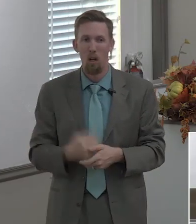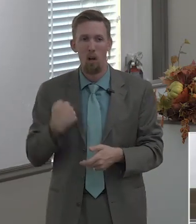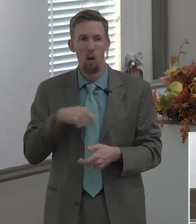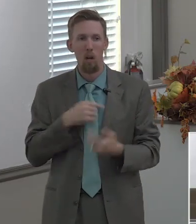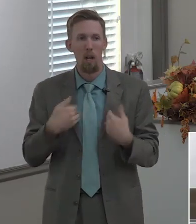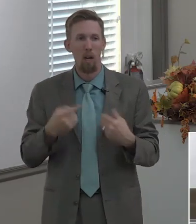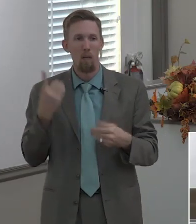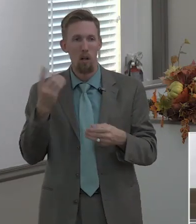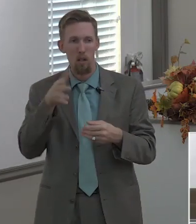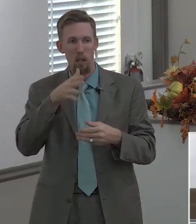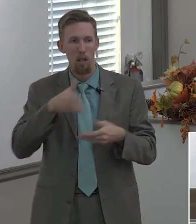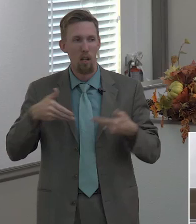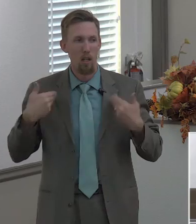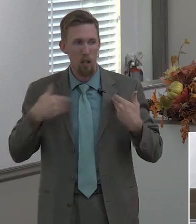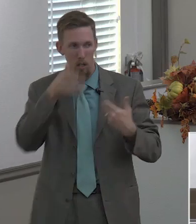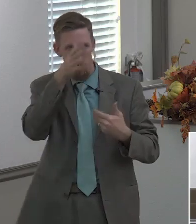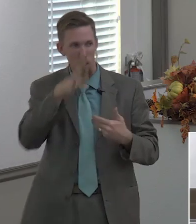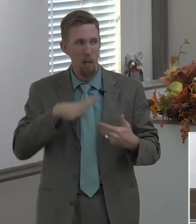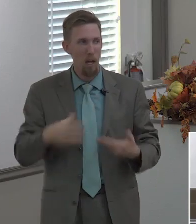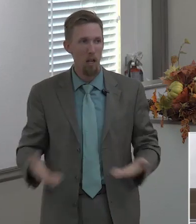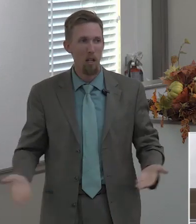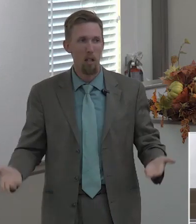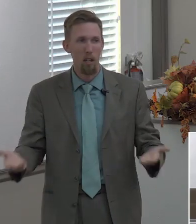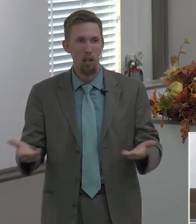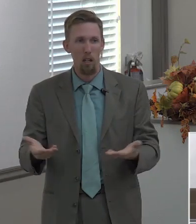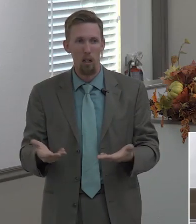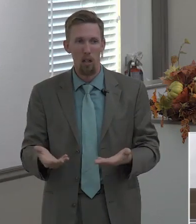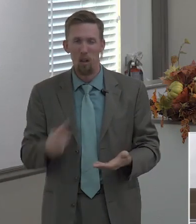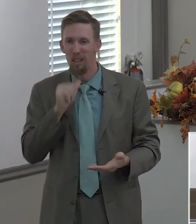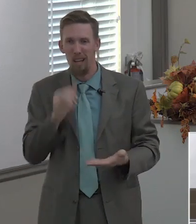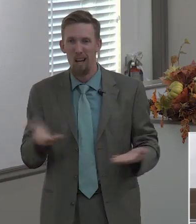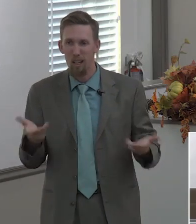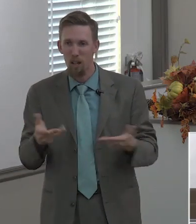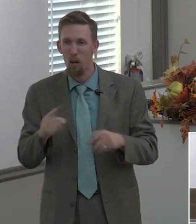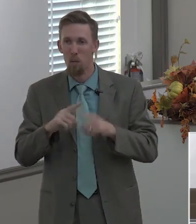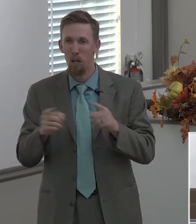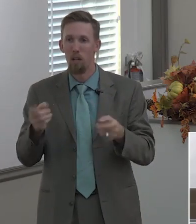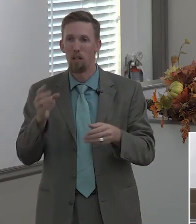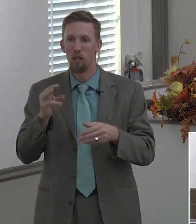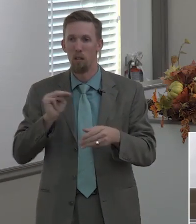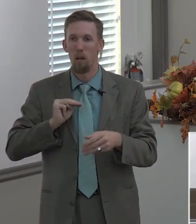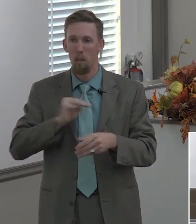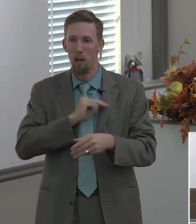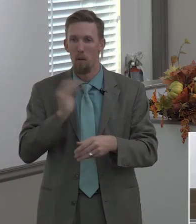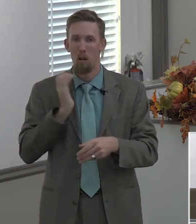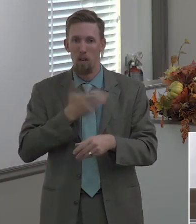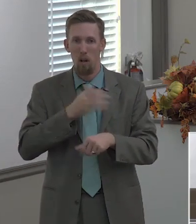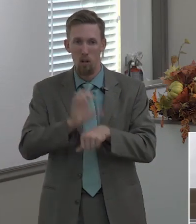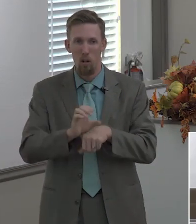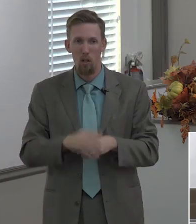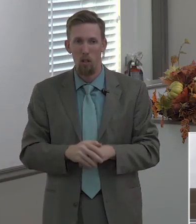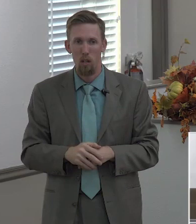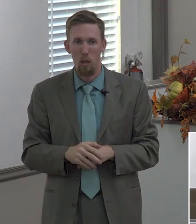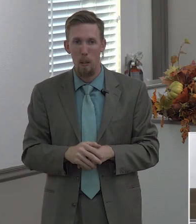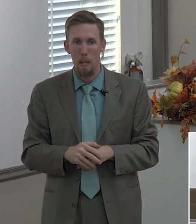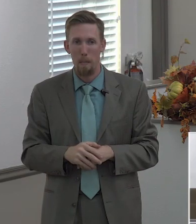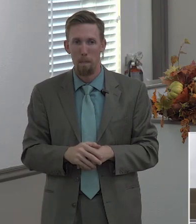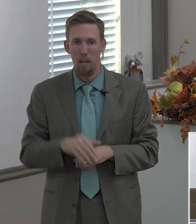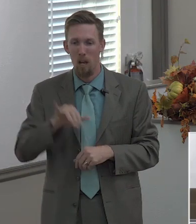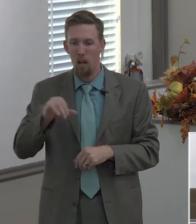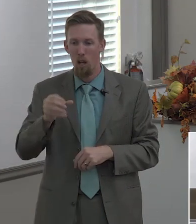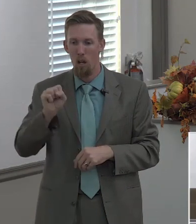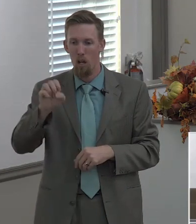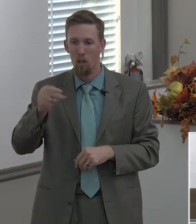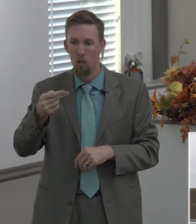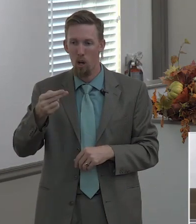in our church by the name of josh for i don't see josh here tonight but typically he is here